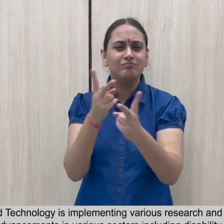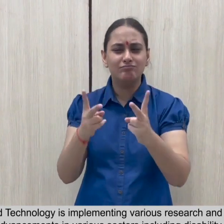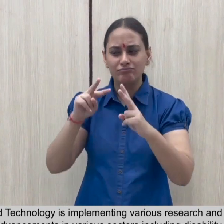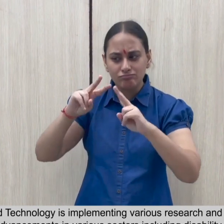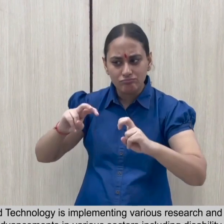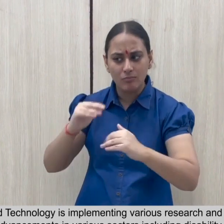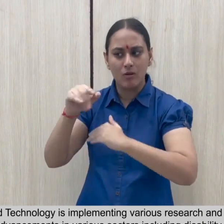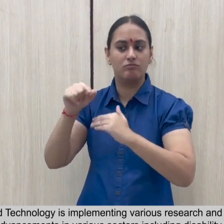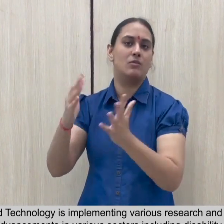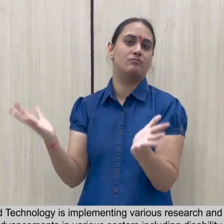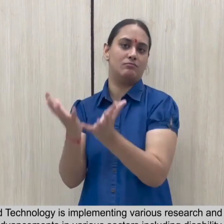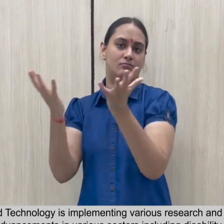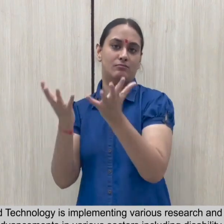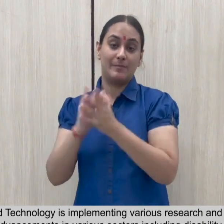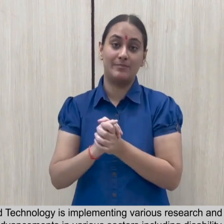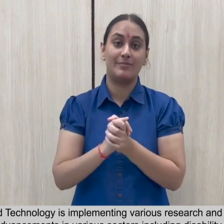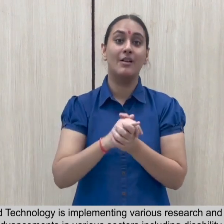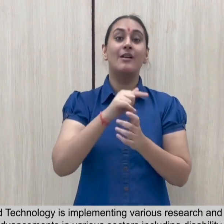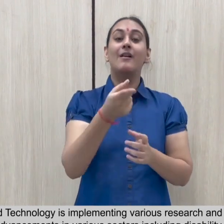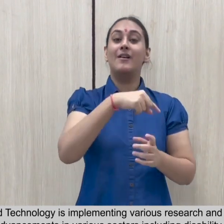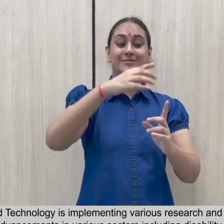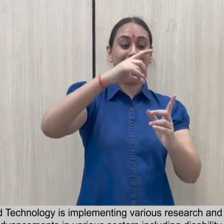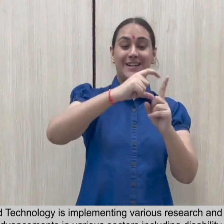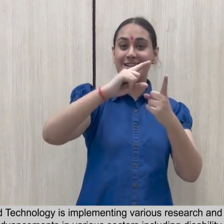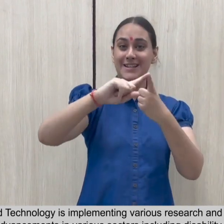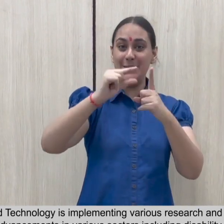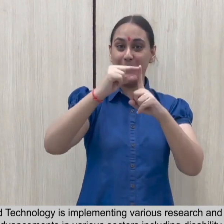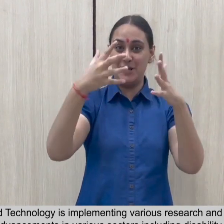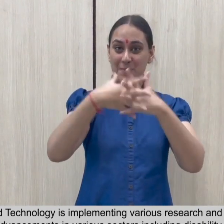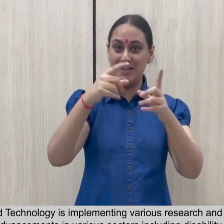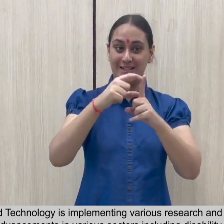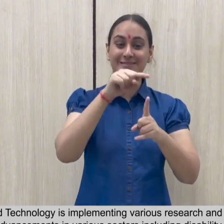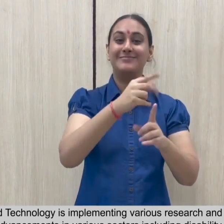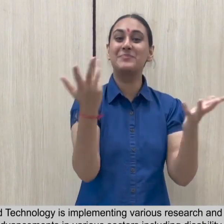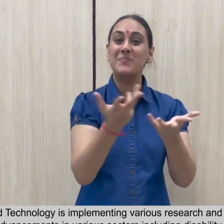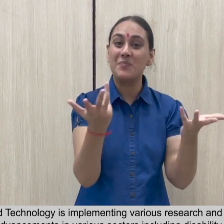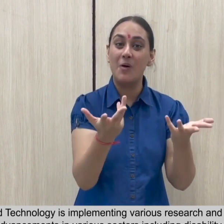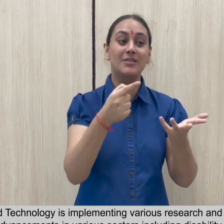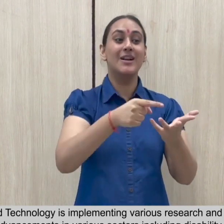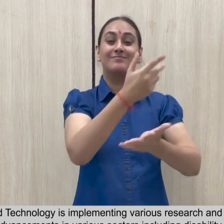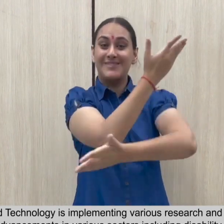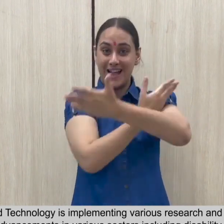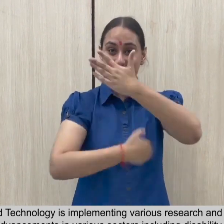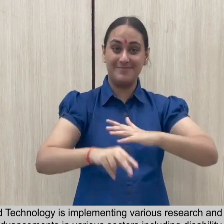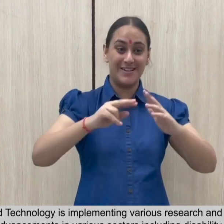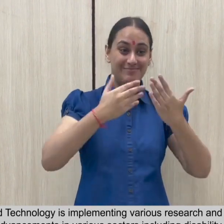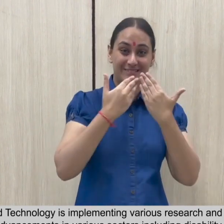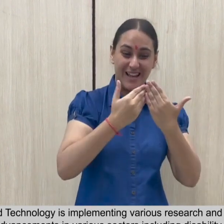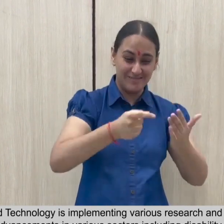and development programs to promote scientific advancements in various sectors including disability sector. The